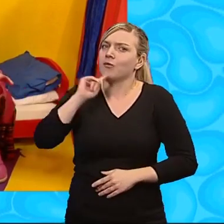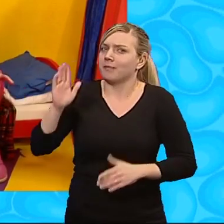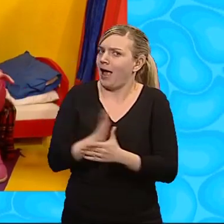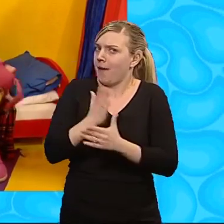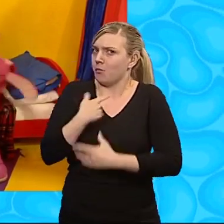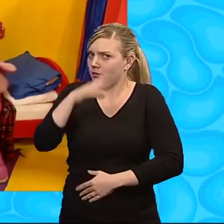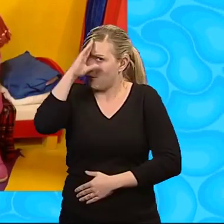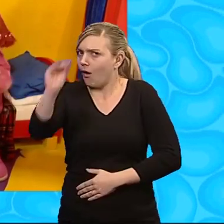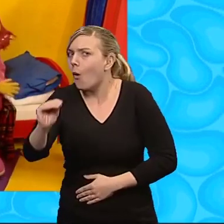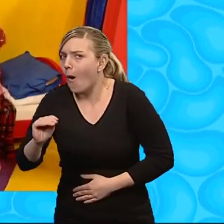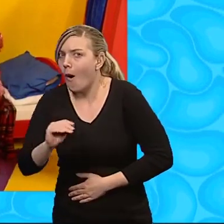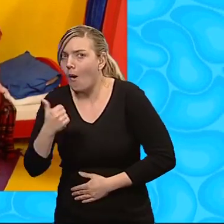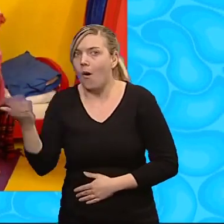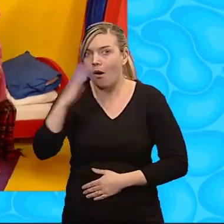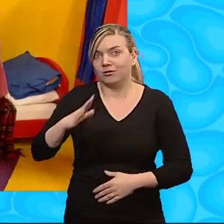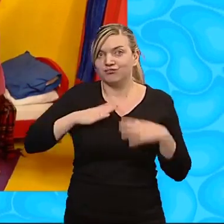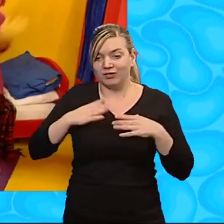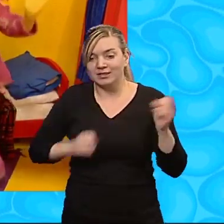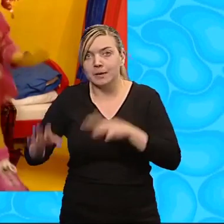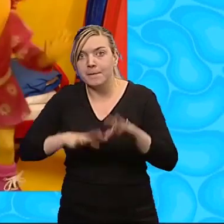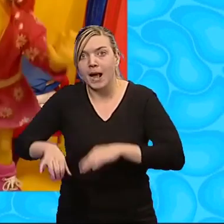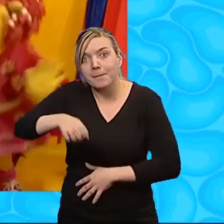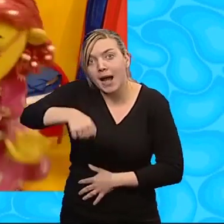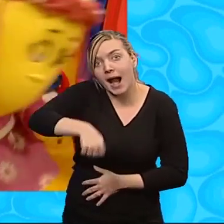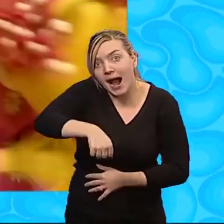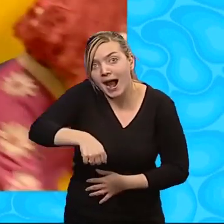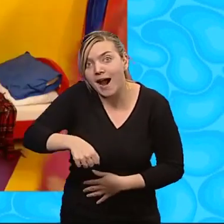tell him. Come on. You can help me pack my bag.